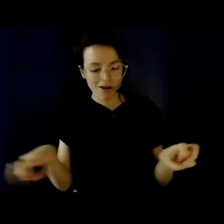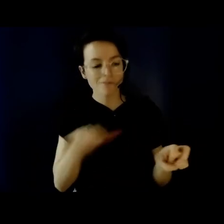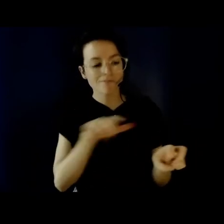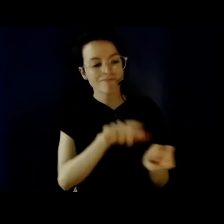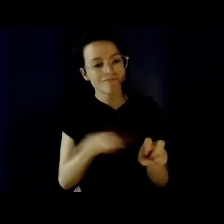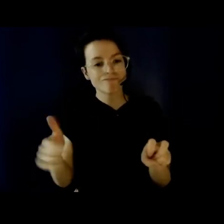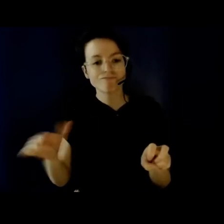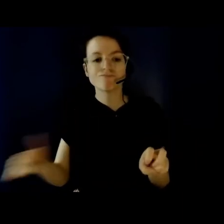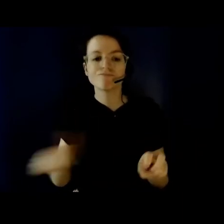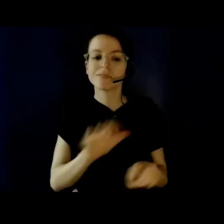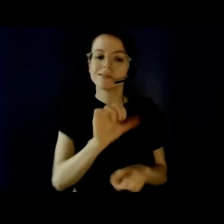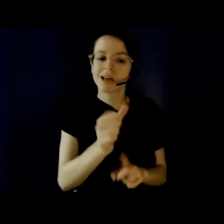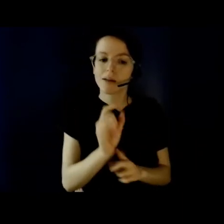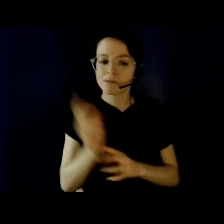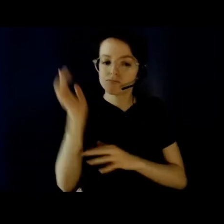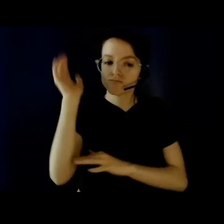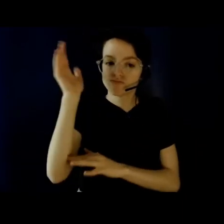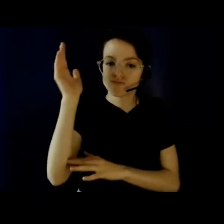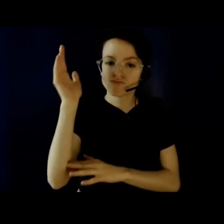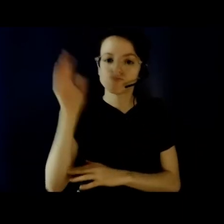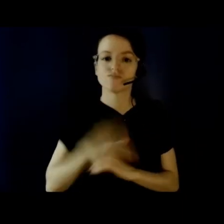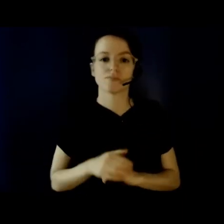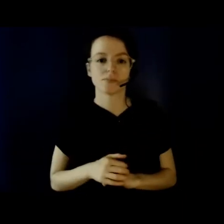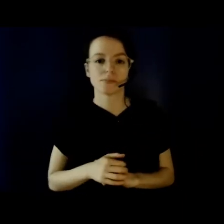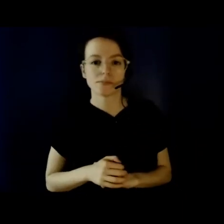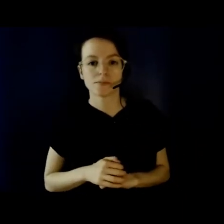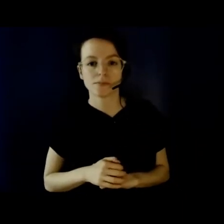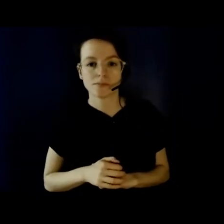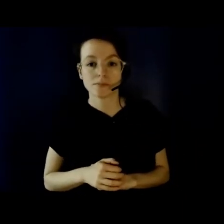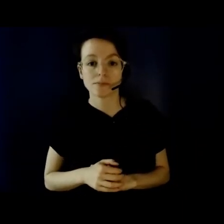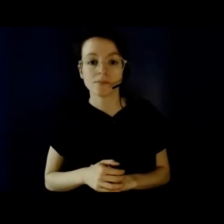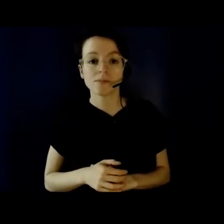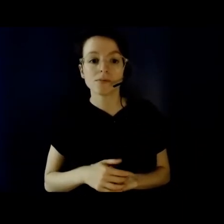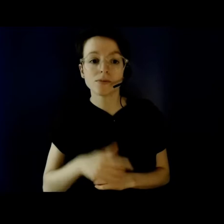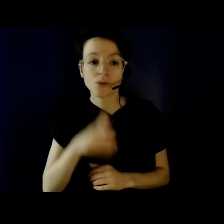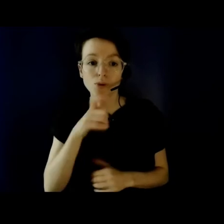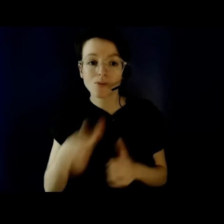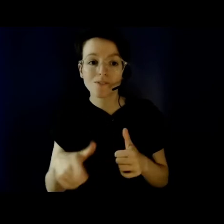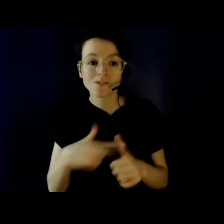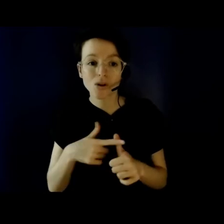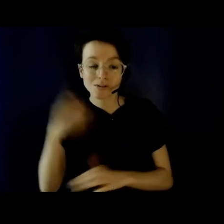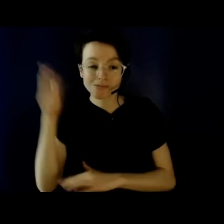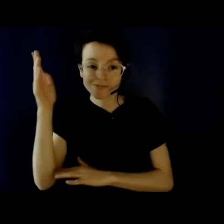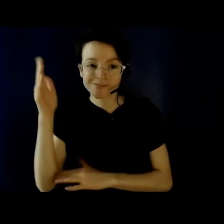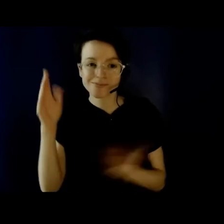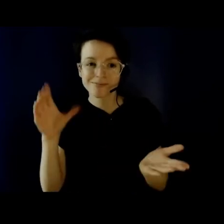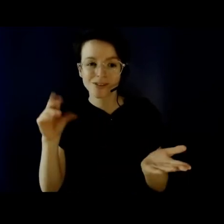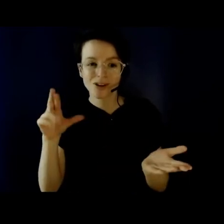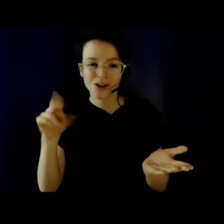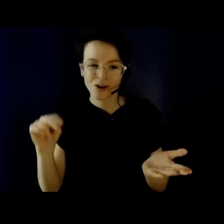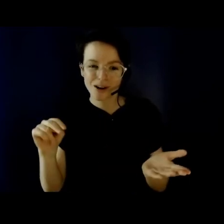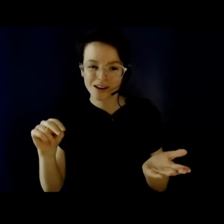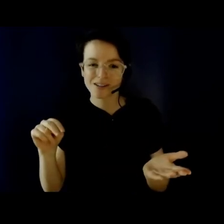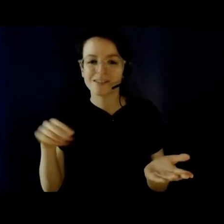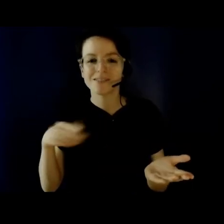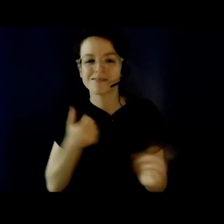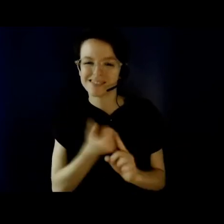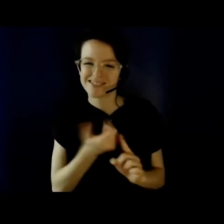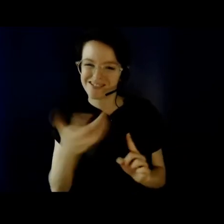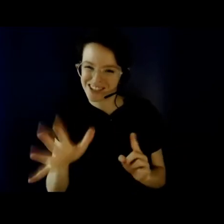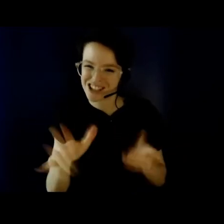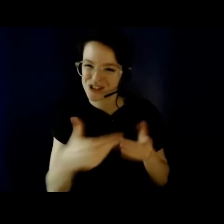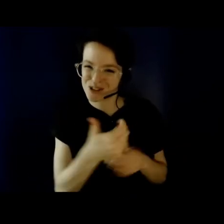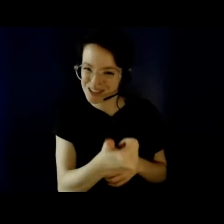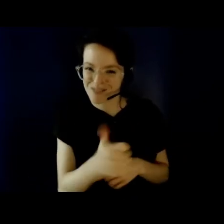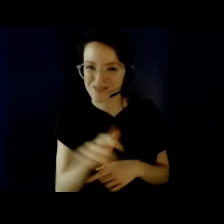minutes. So let me introduce our first panelist, Corin Parsons. And he actually introduced himself earlier, but he's a